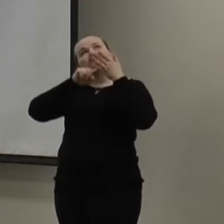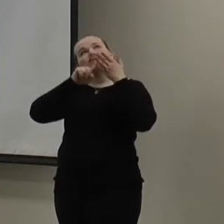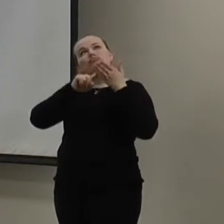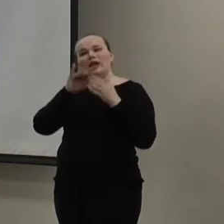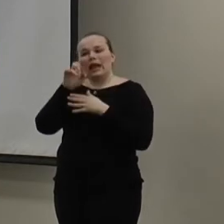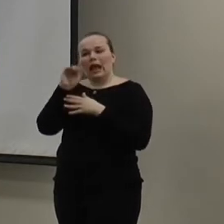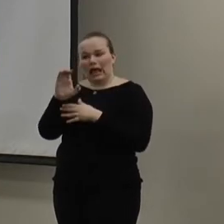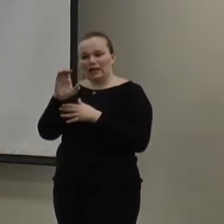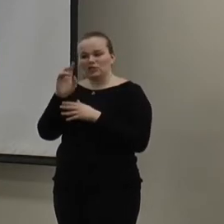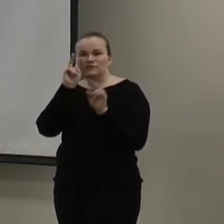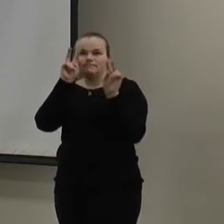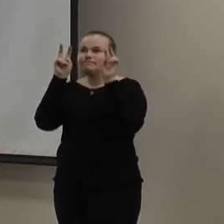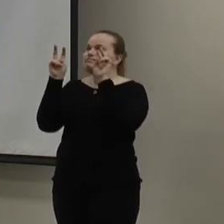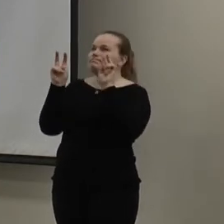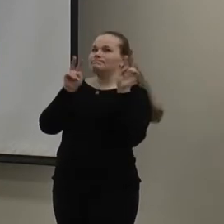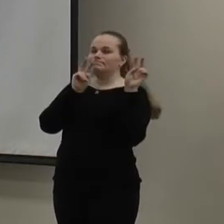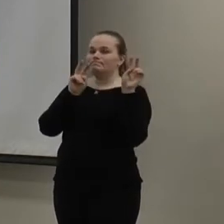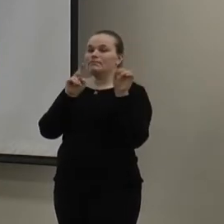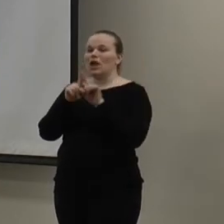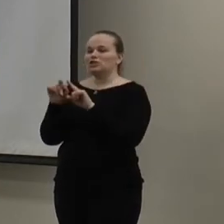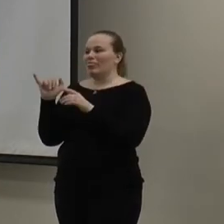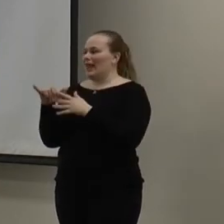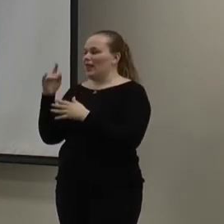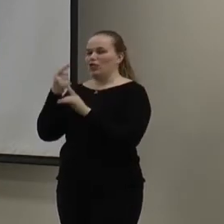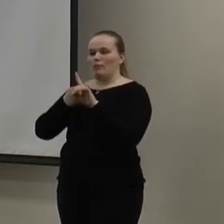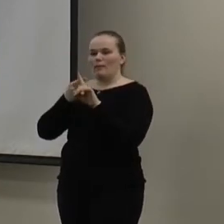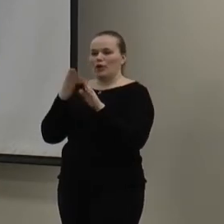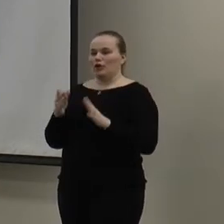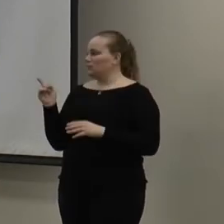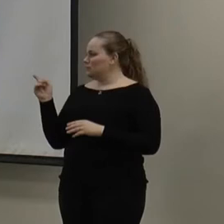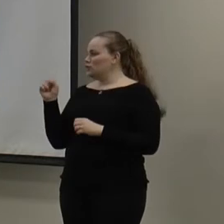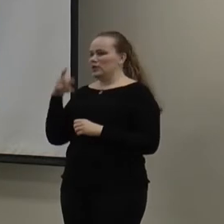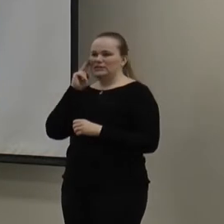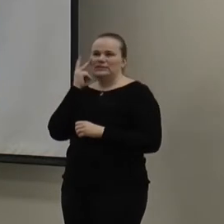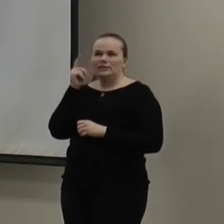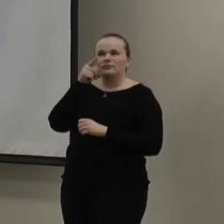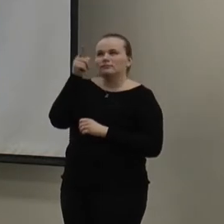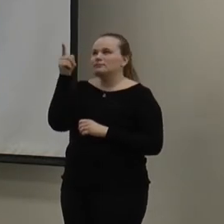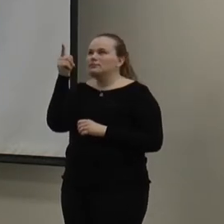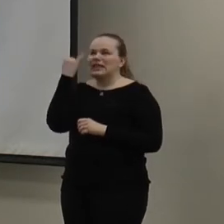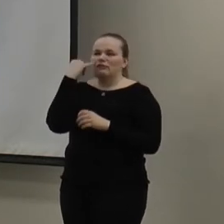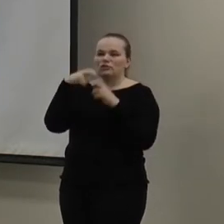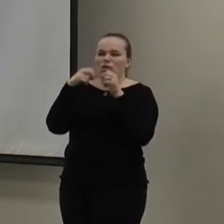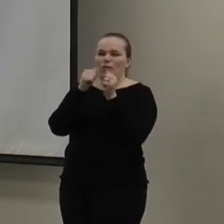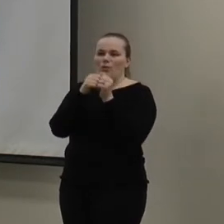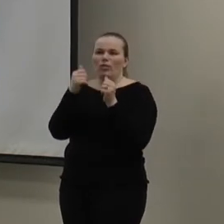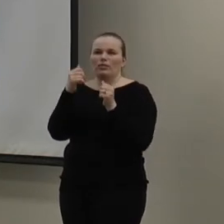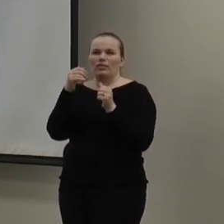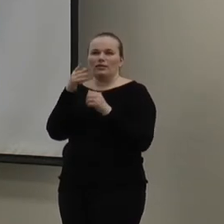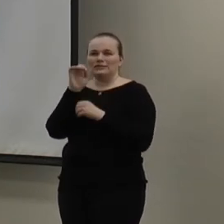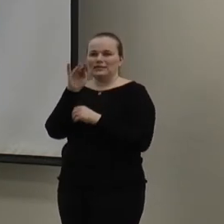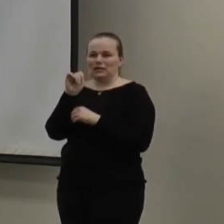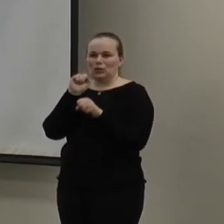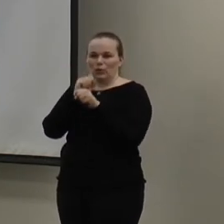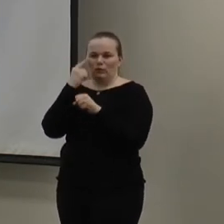look in your eyes. And, again, with using this infrared thermometer, you'll be able to see if there's an issue with your duct work by that